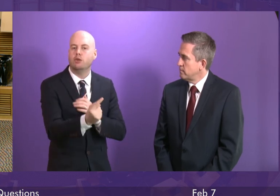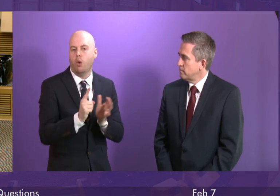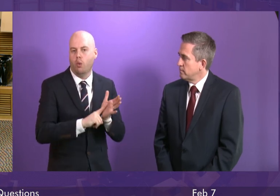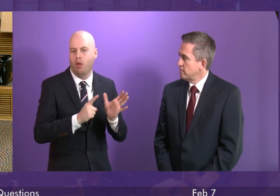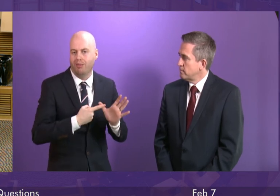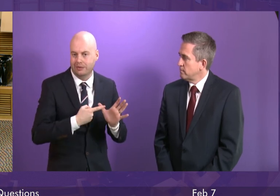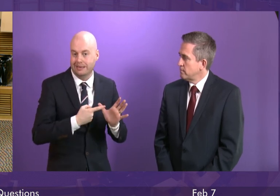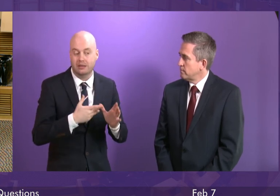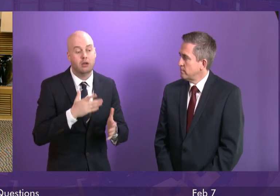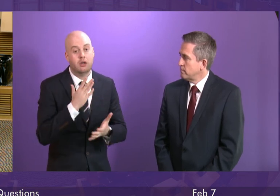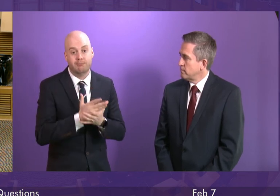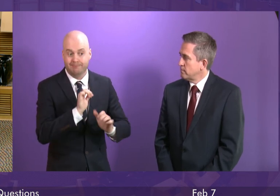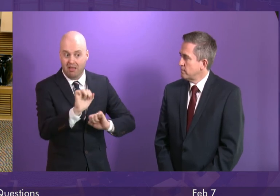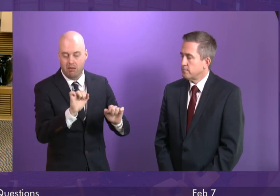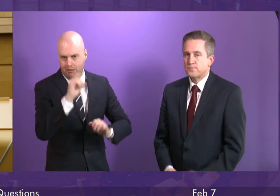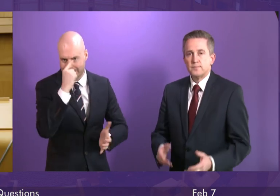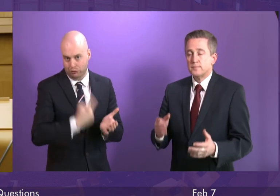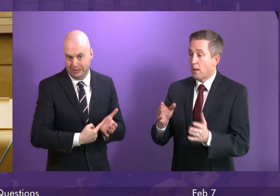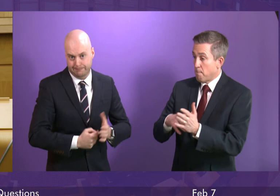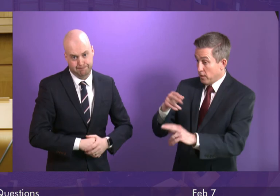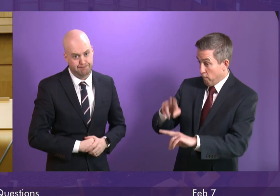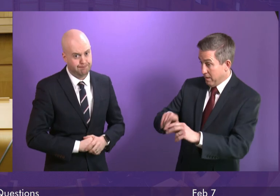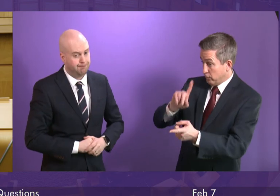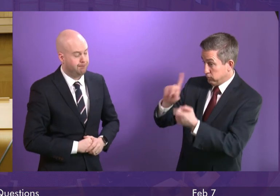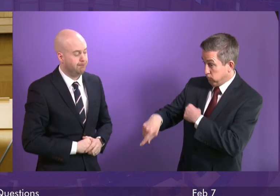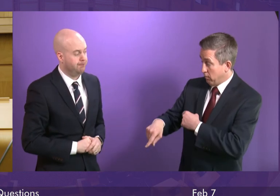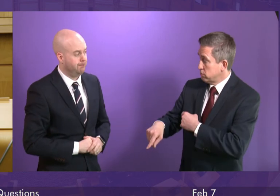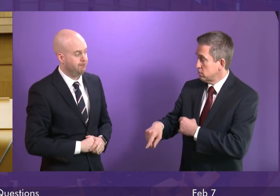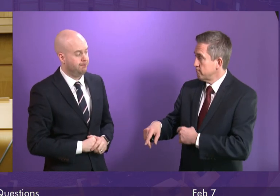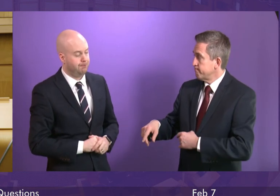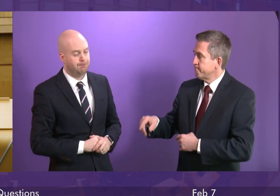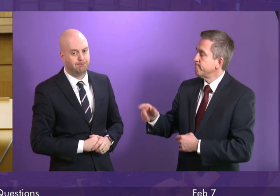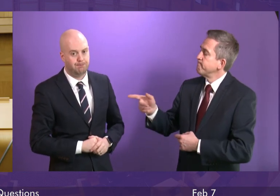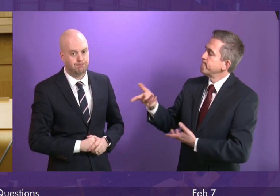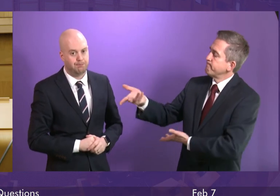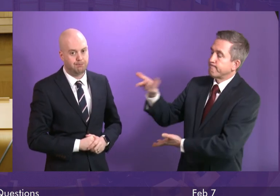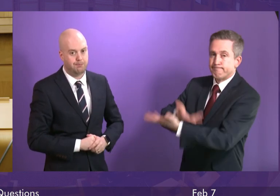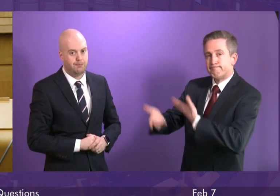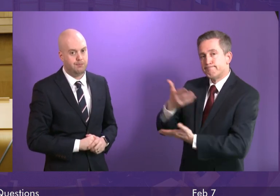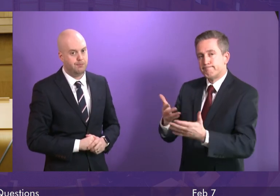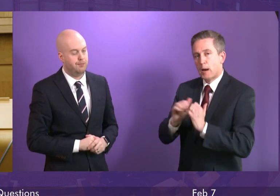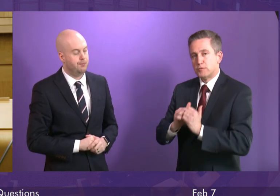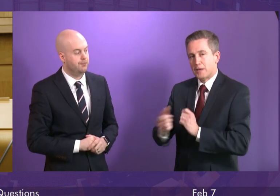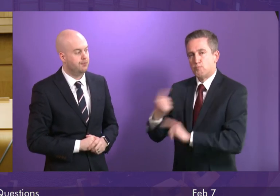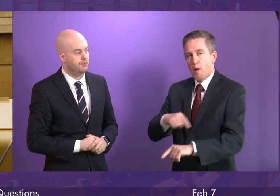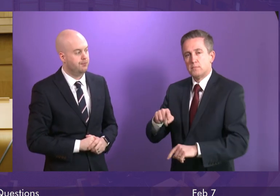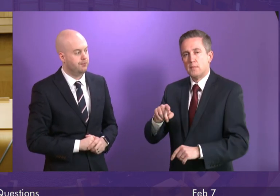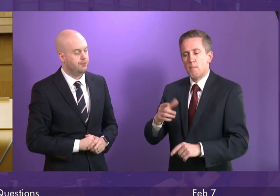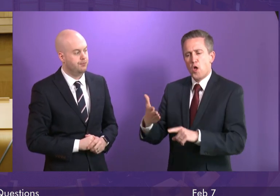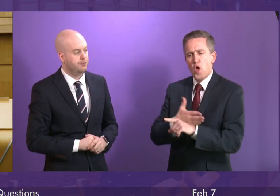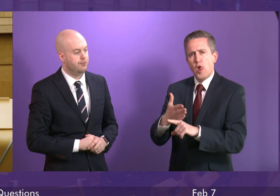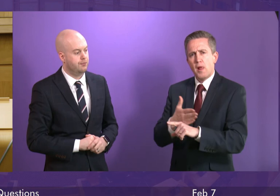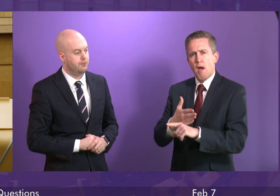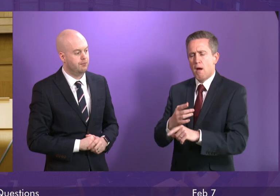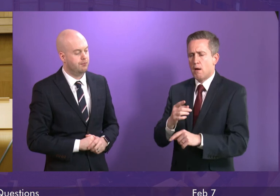should they choose to take such an approach Murda Fraser I thank the Deputy First Minister for that response in exchanges earlier he